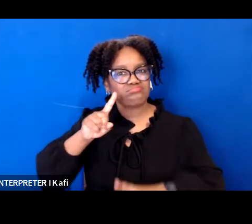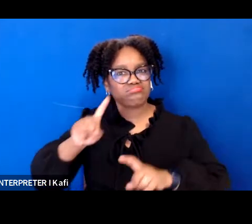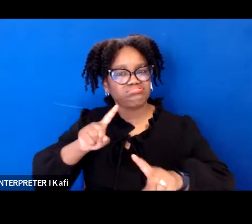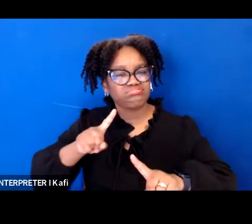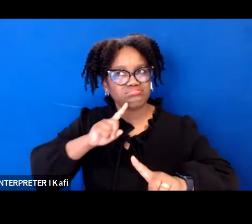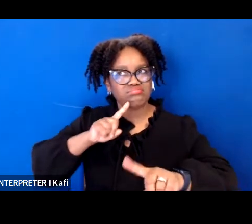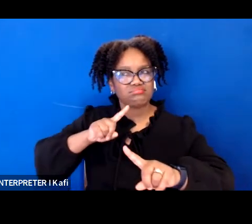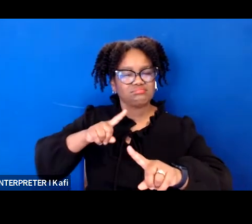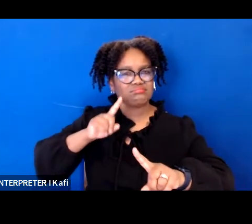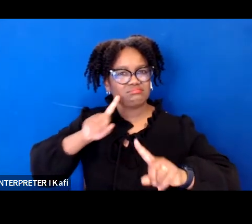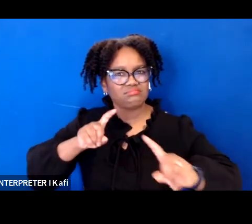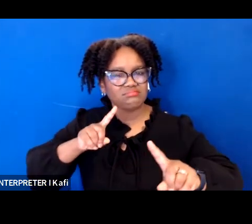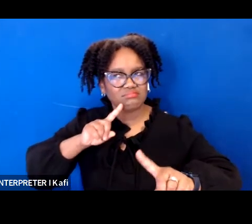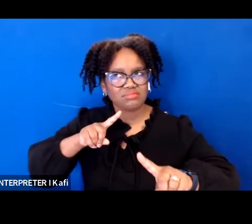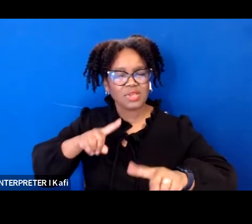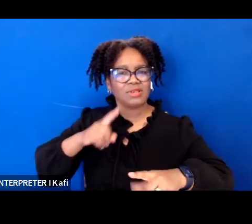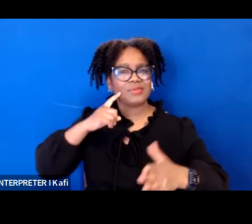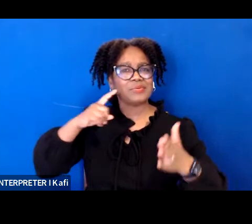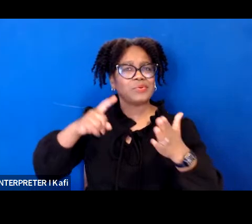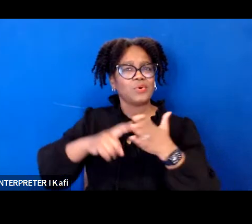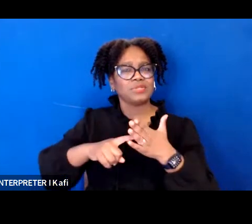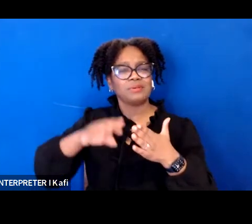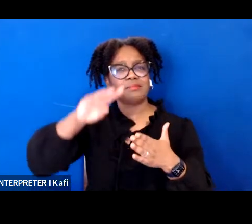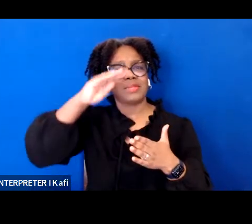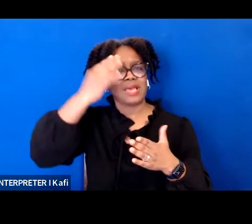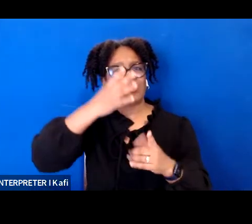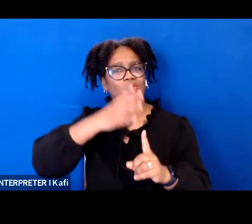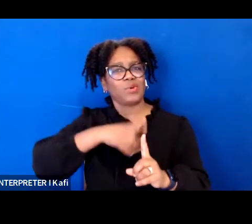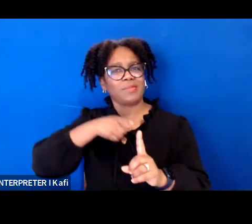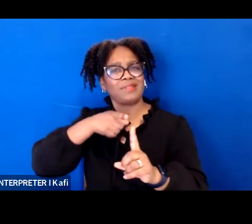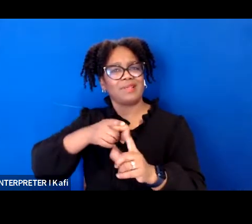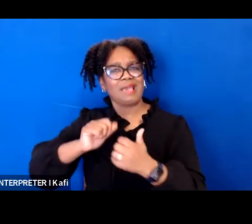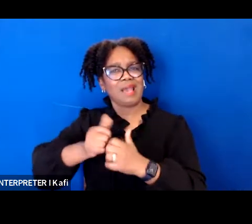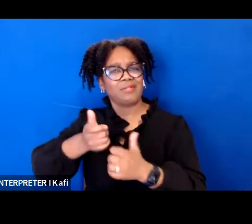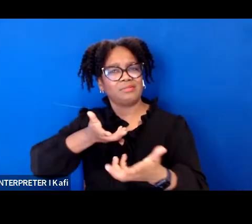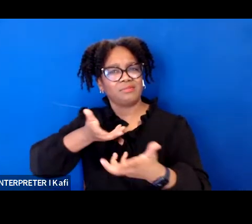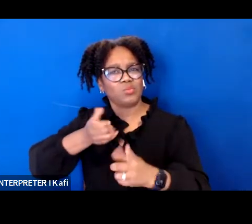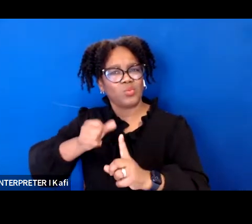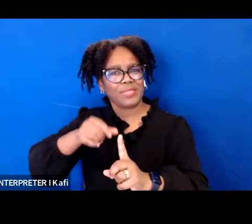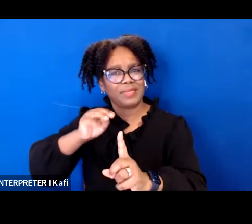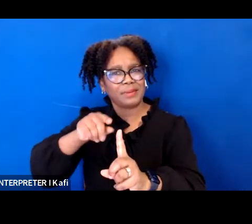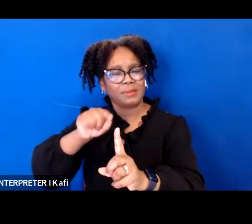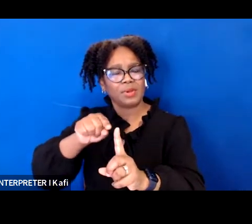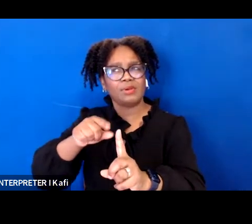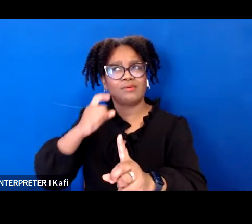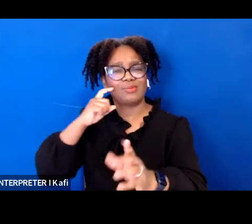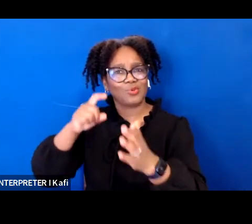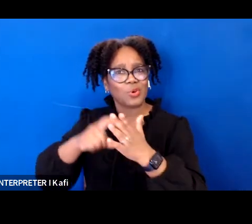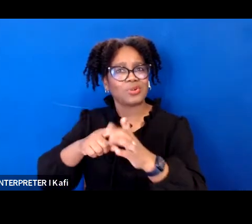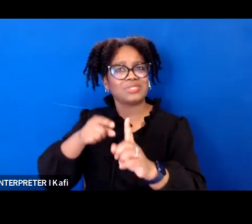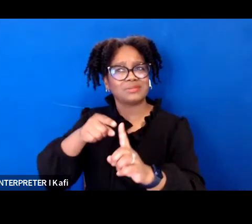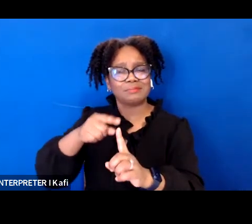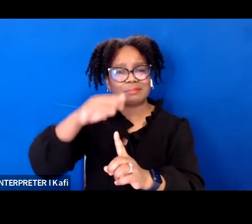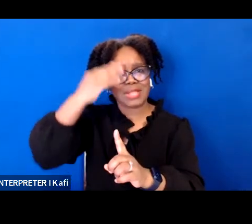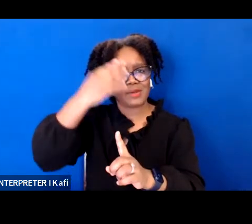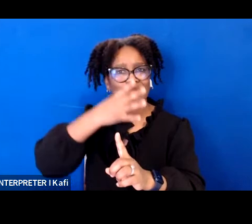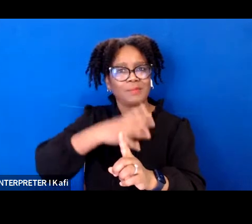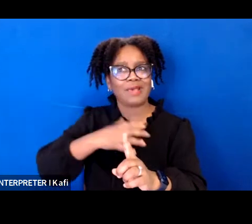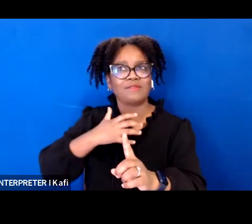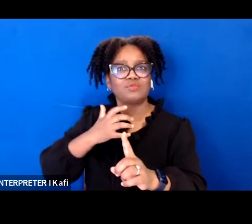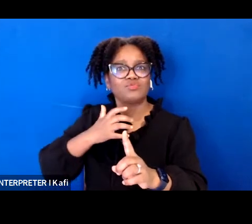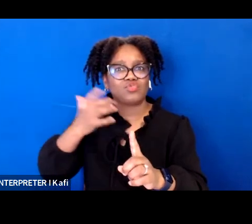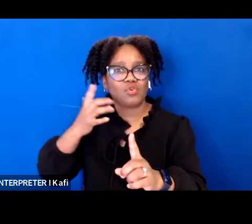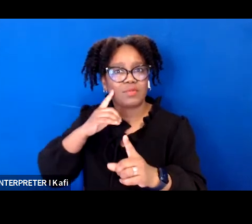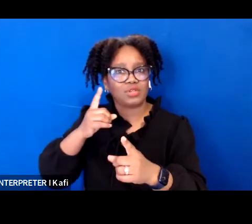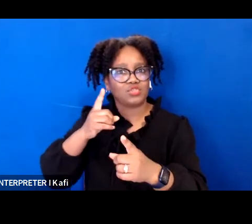much we overcome and we overachieve and as we hold joy today i know personally from my tweet that accidentally